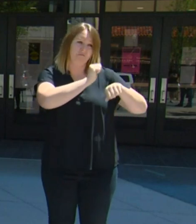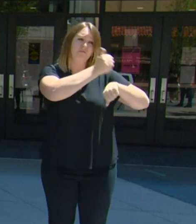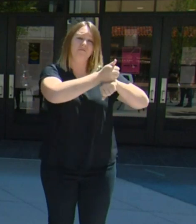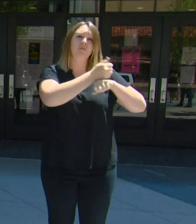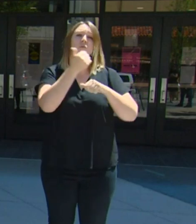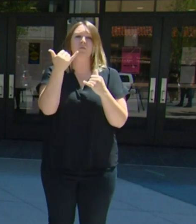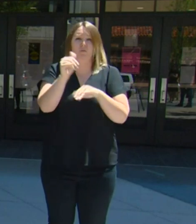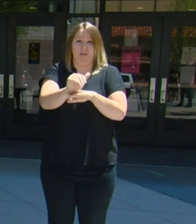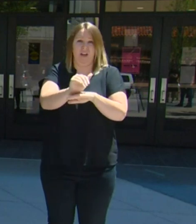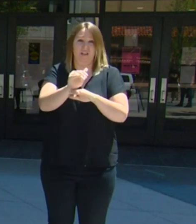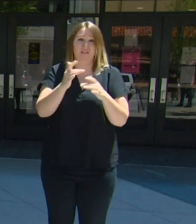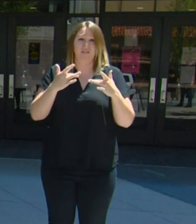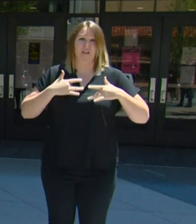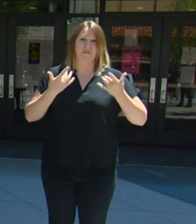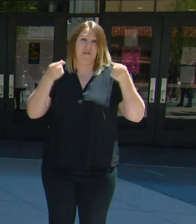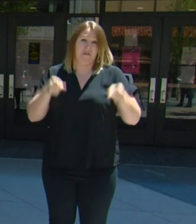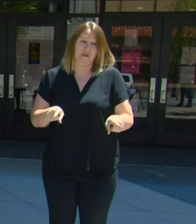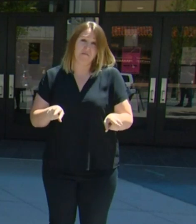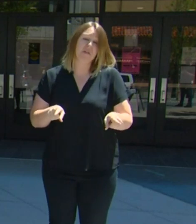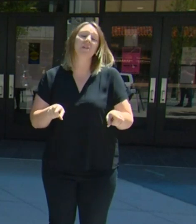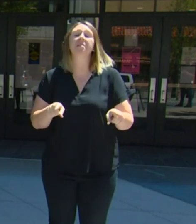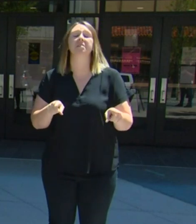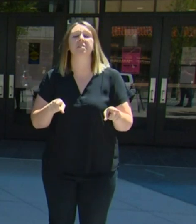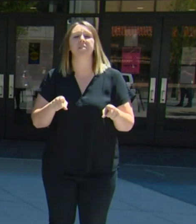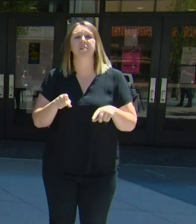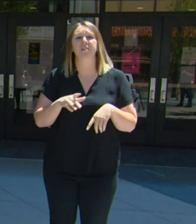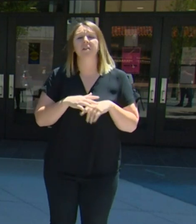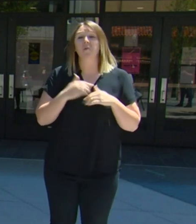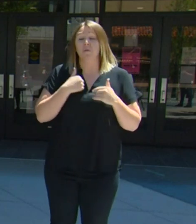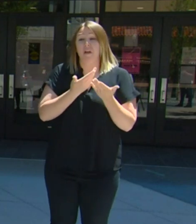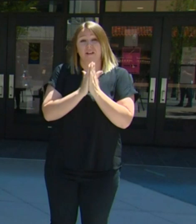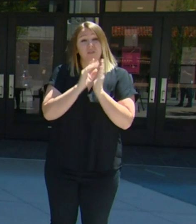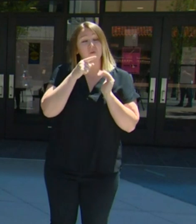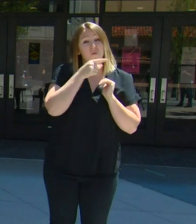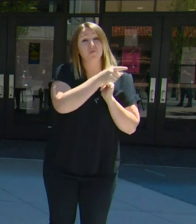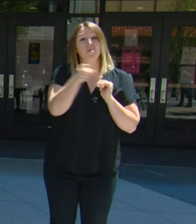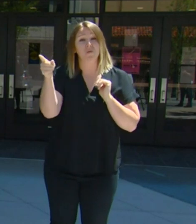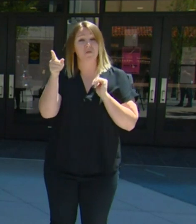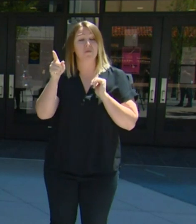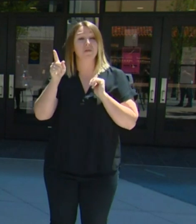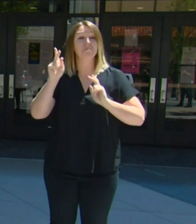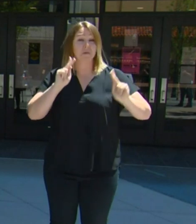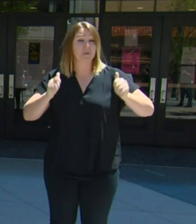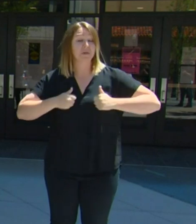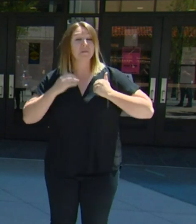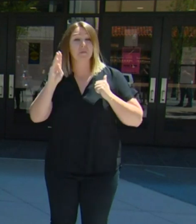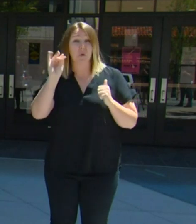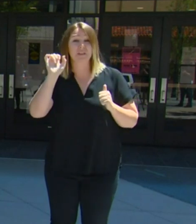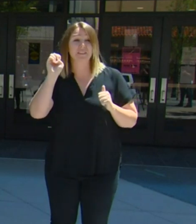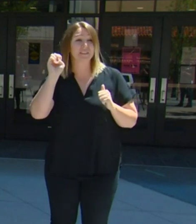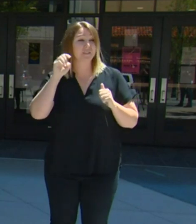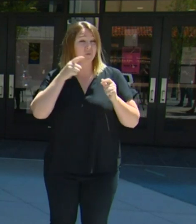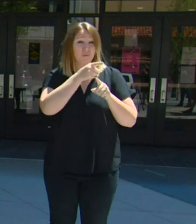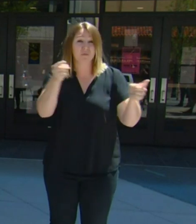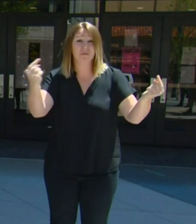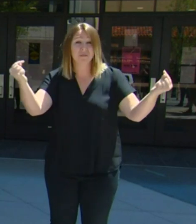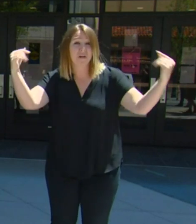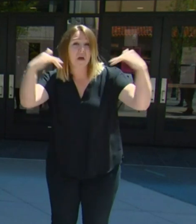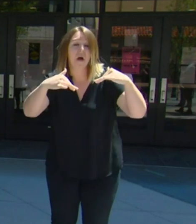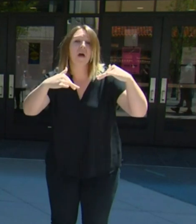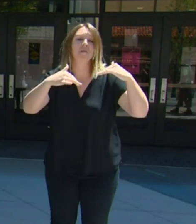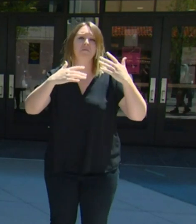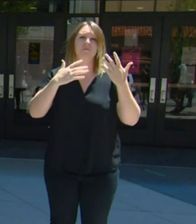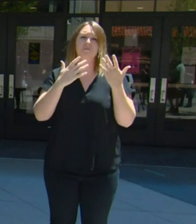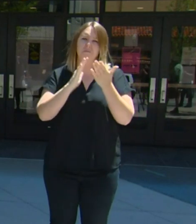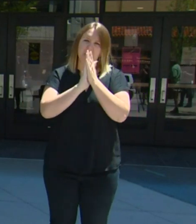am asking you we are asking you residents of Boise to be peaceful to honor the life and legacy of those